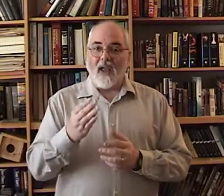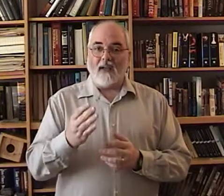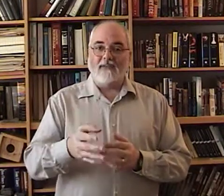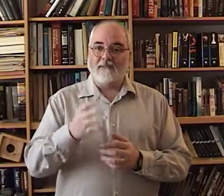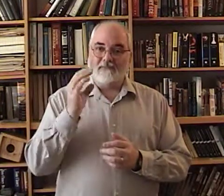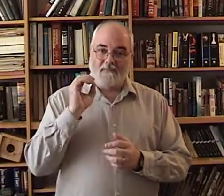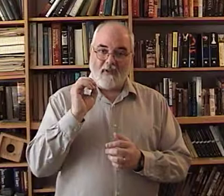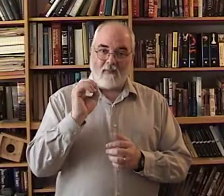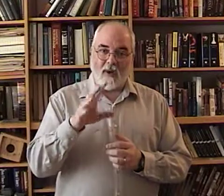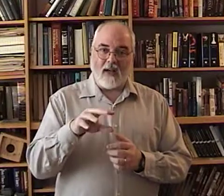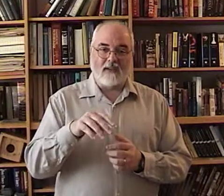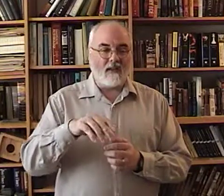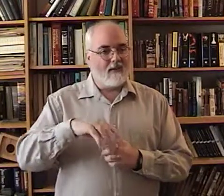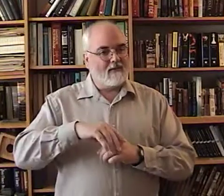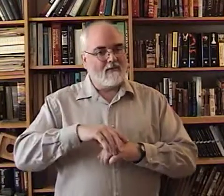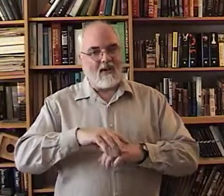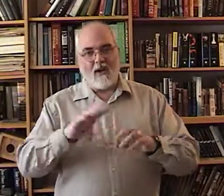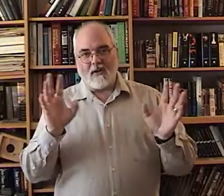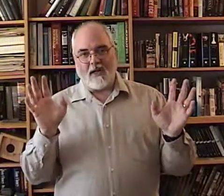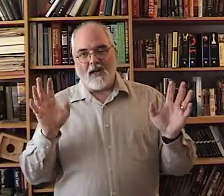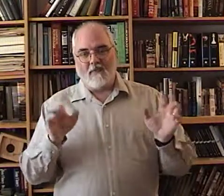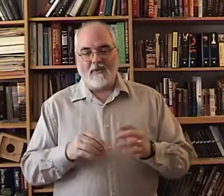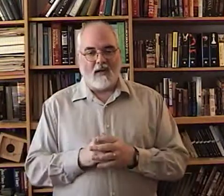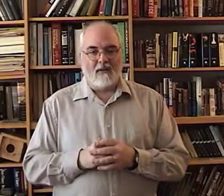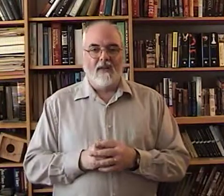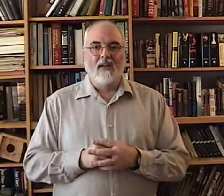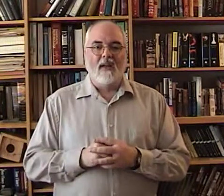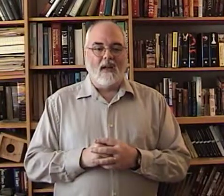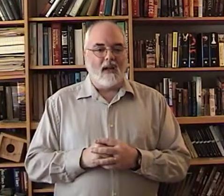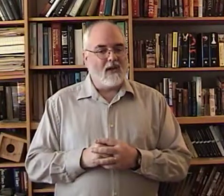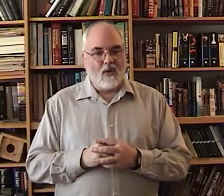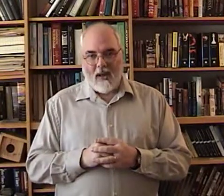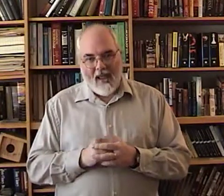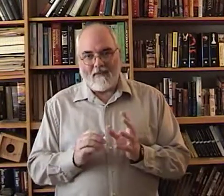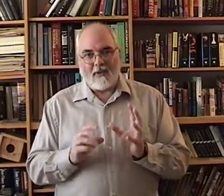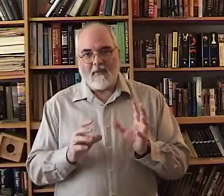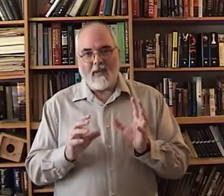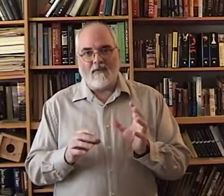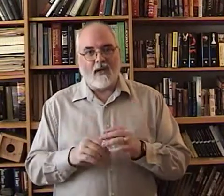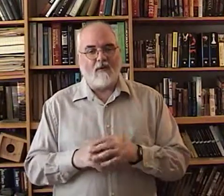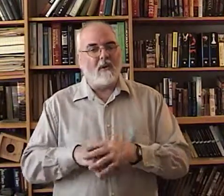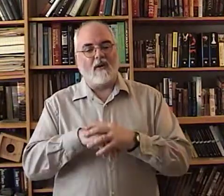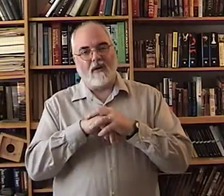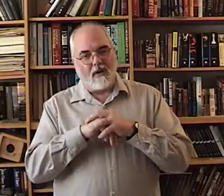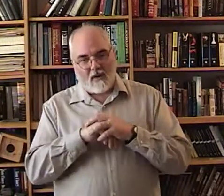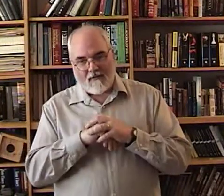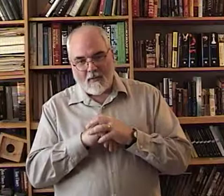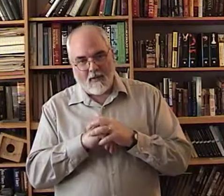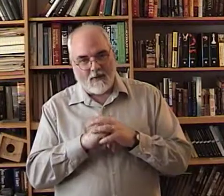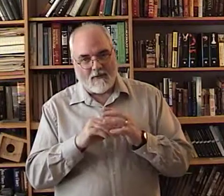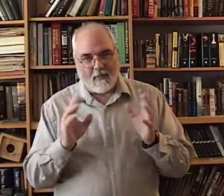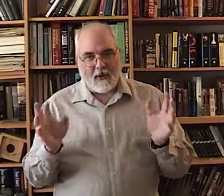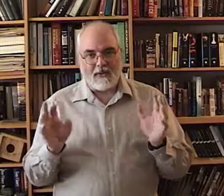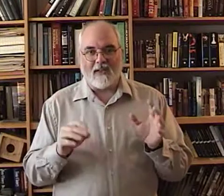asked practice it all the time you know you don't have to be in front of a mirror you don't have to be in front of a person